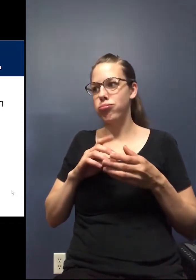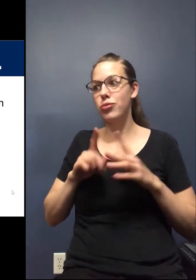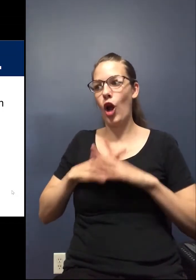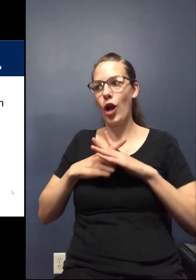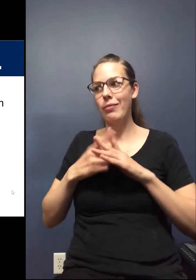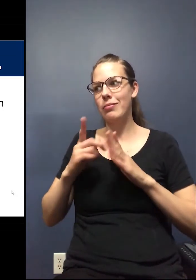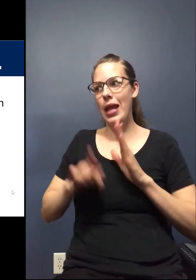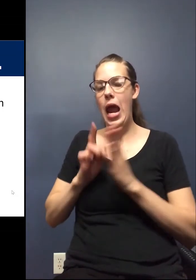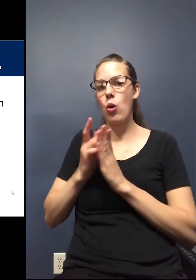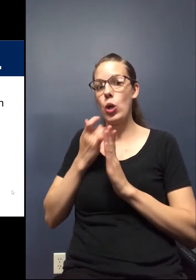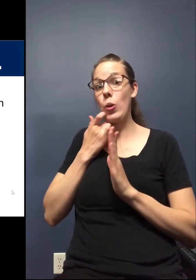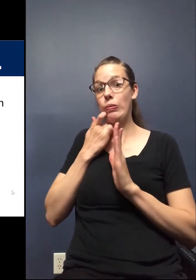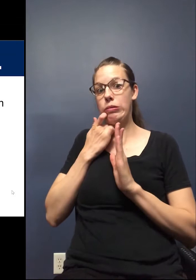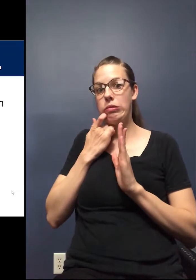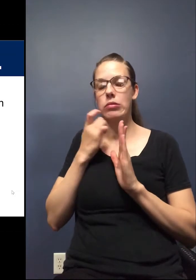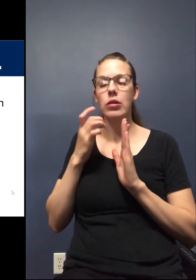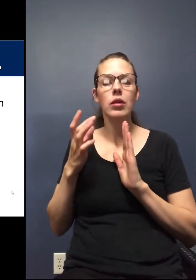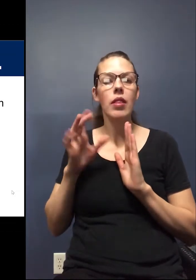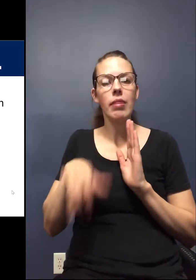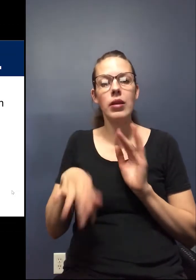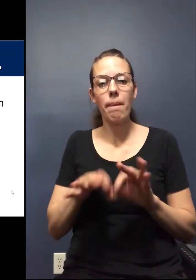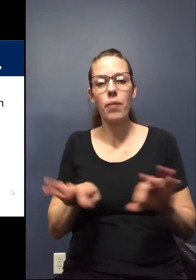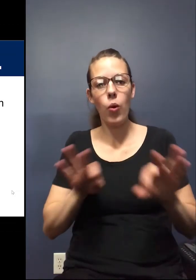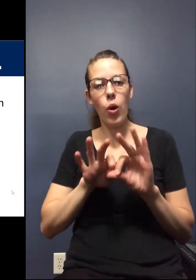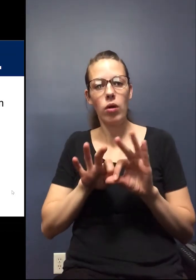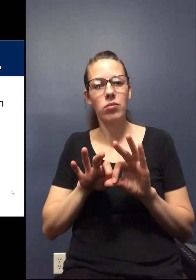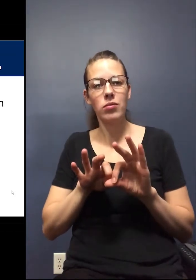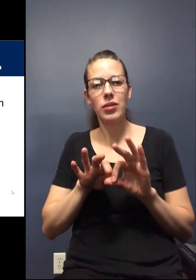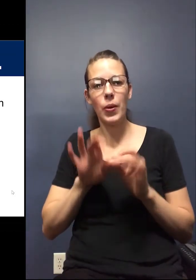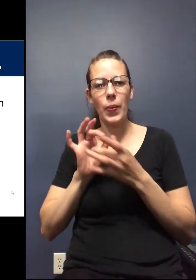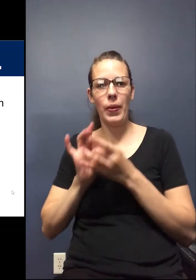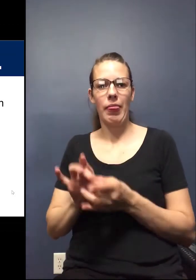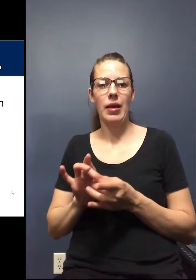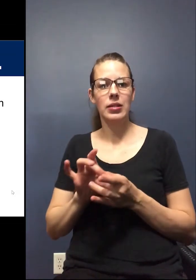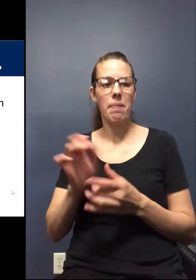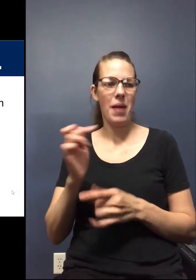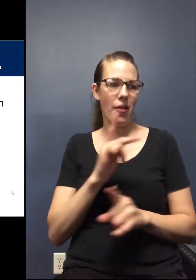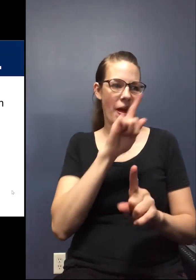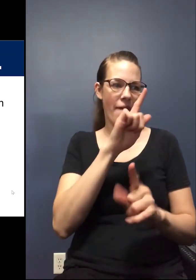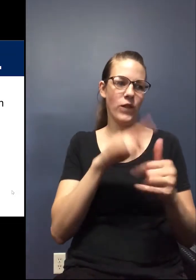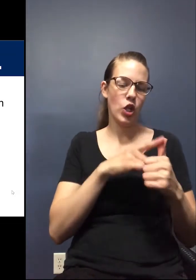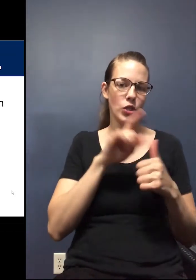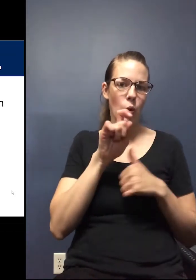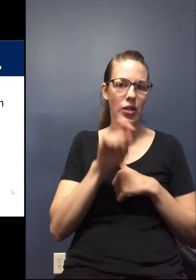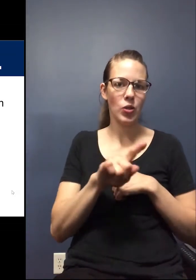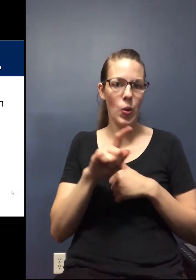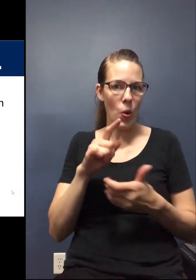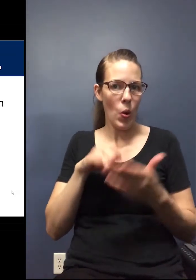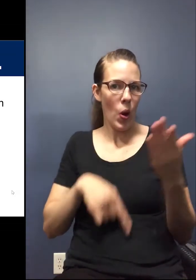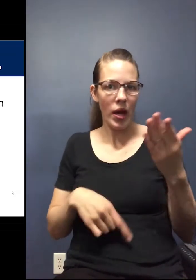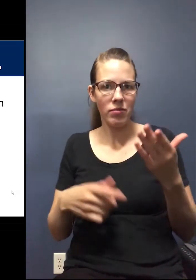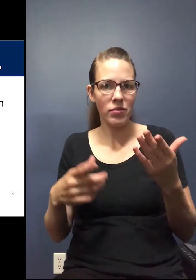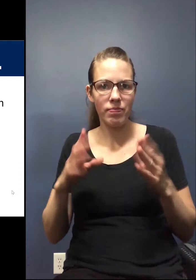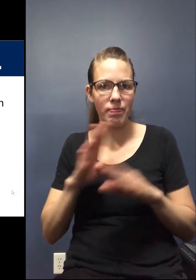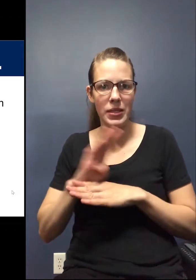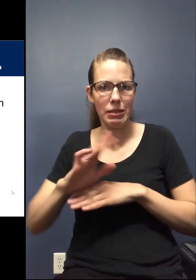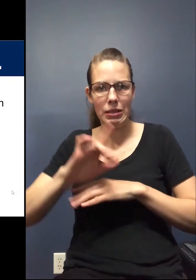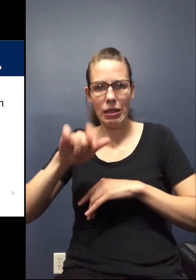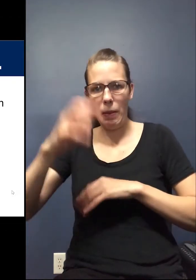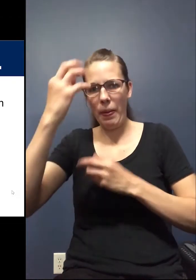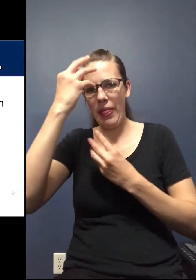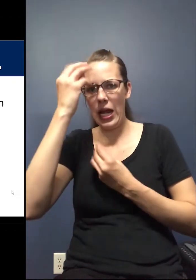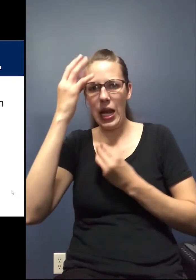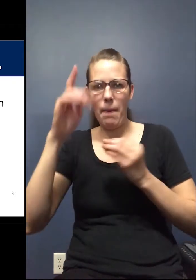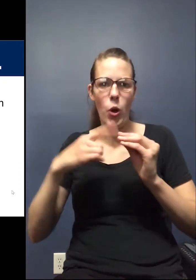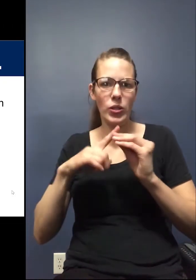hour that I think is important, especially as it relates back even to that first question of what, do businesses need to be